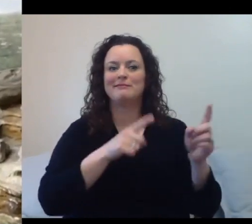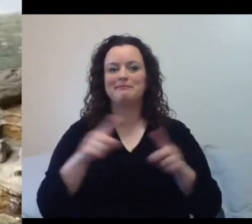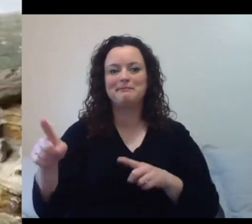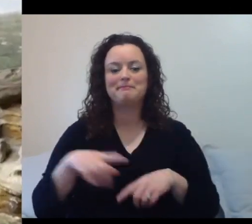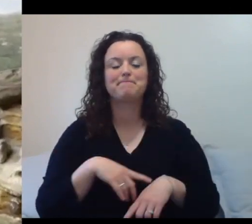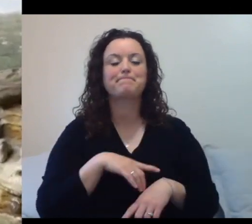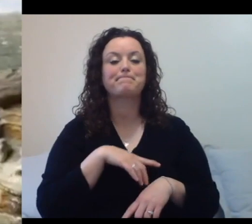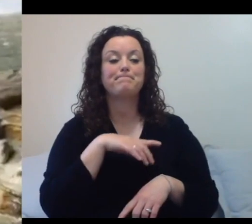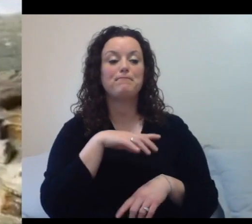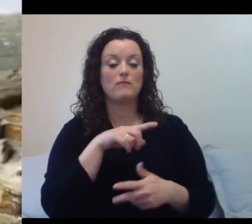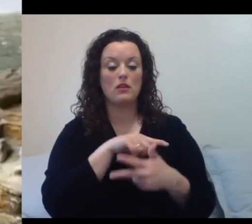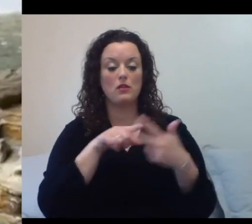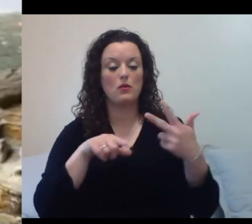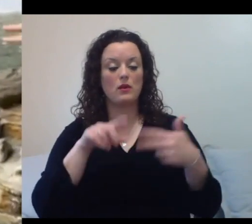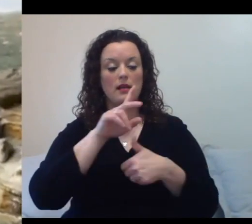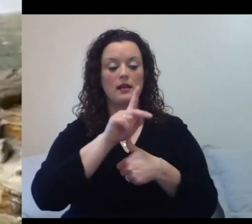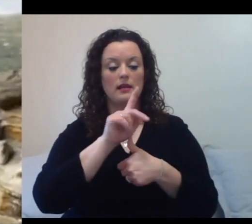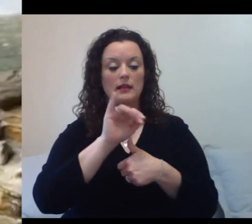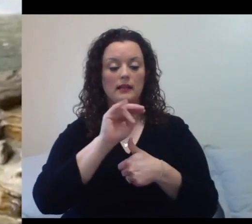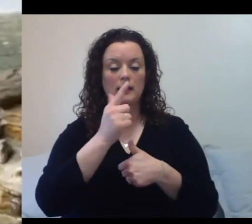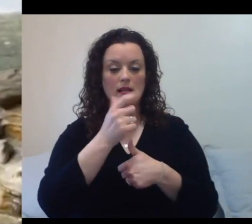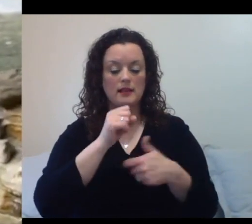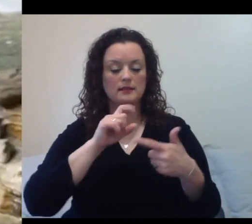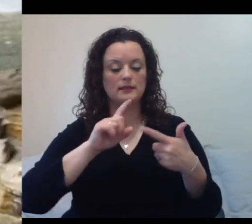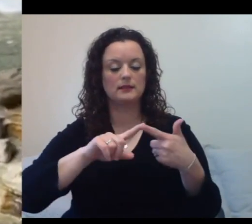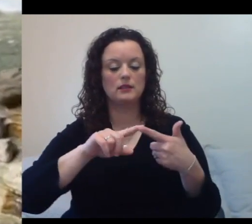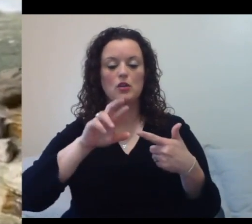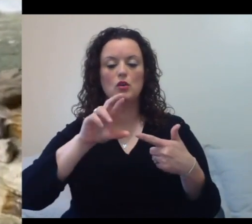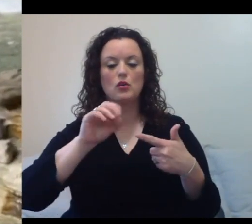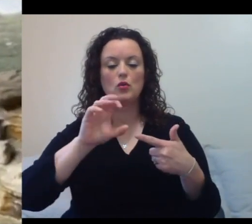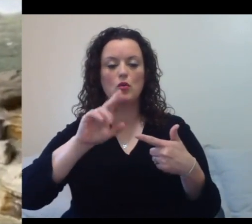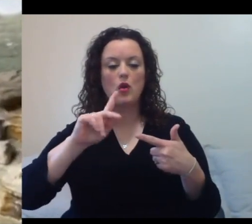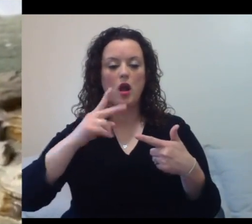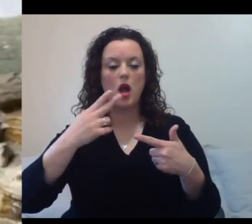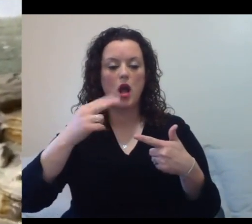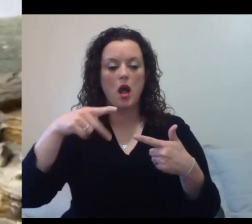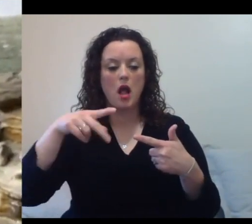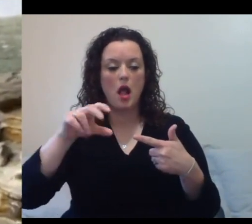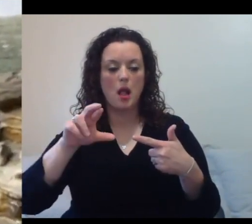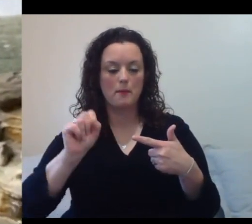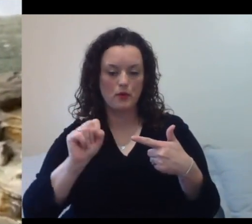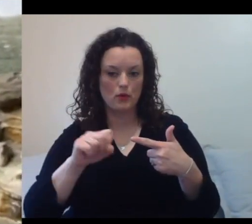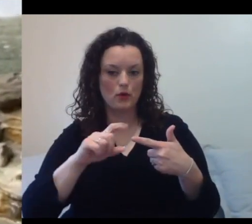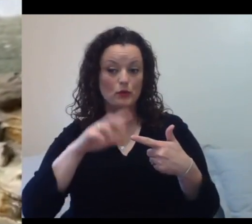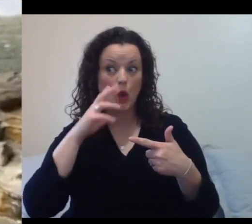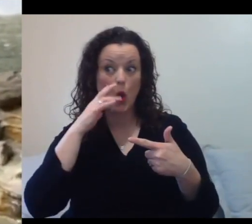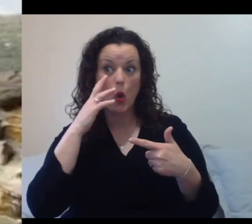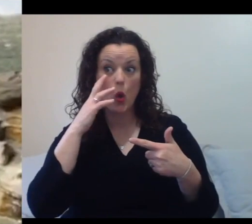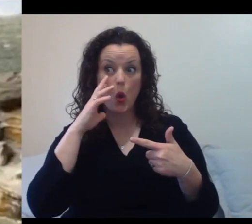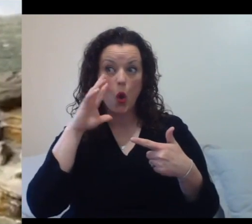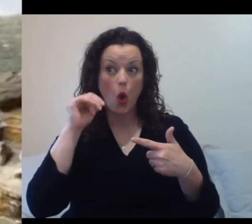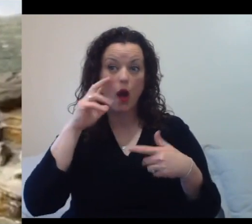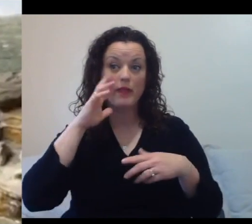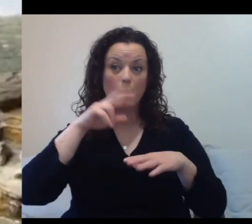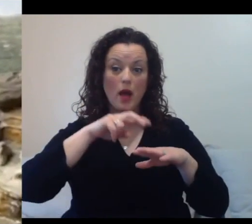being the big ones, rockhoppers kind of hanging out above them. Hopefully this rockhopper jumps in the gap there just to show you that jumping ability. That would be really cool.